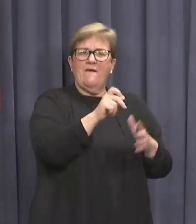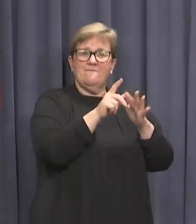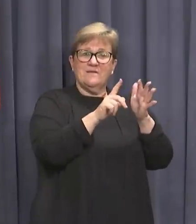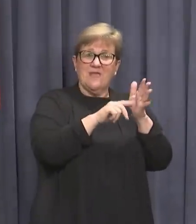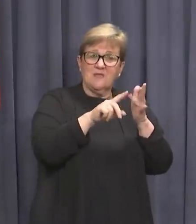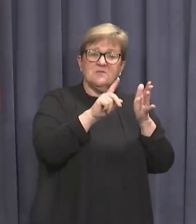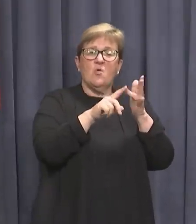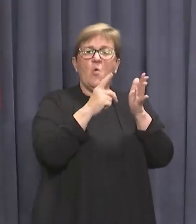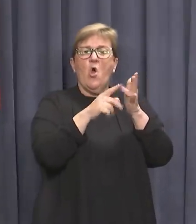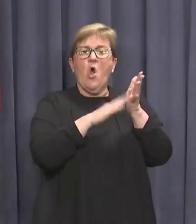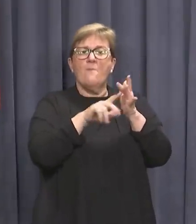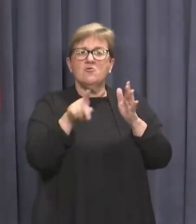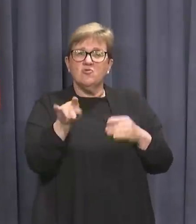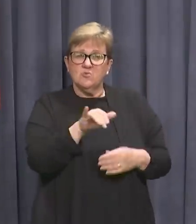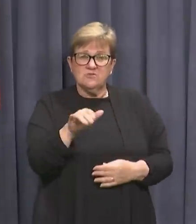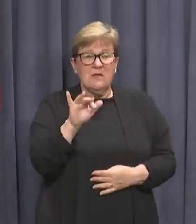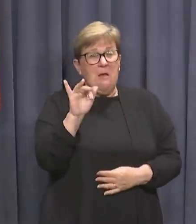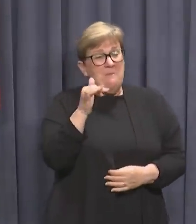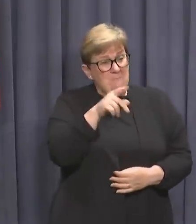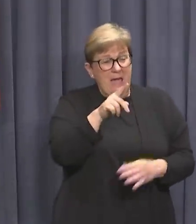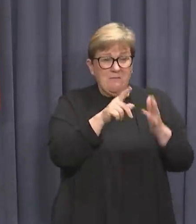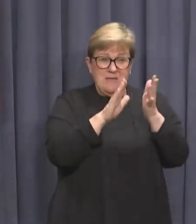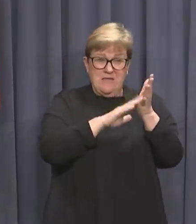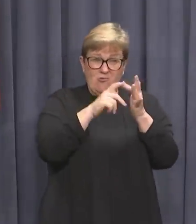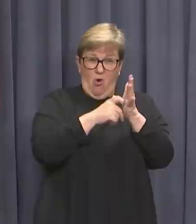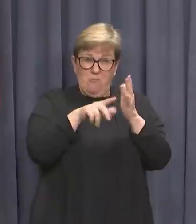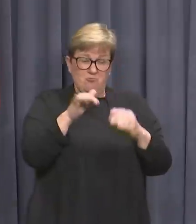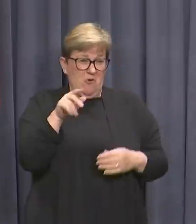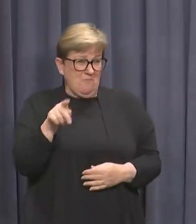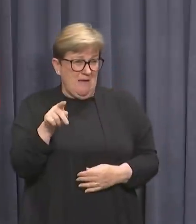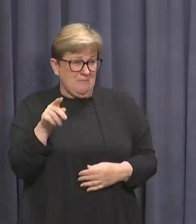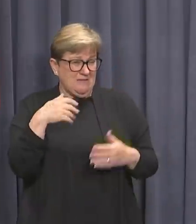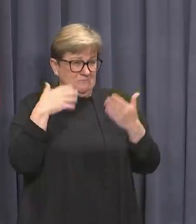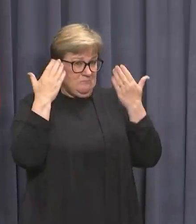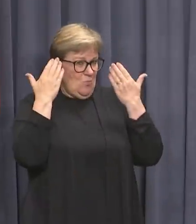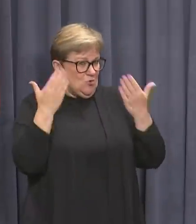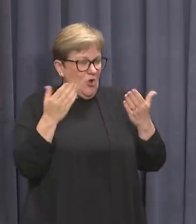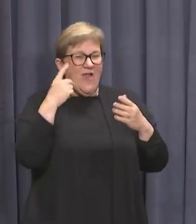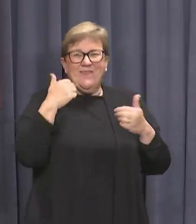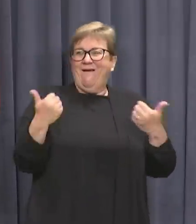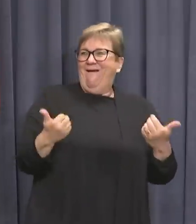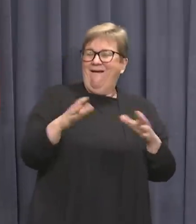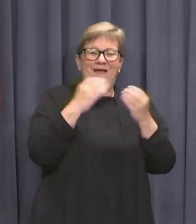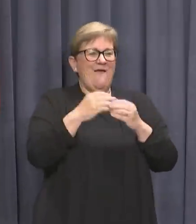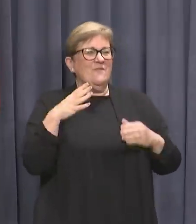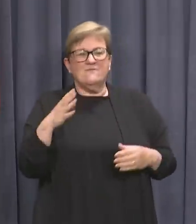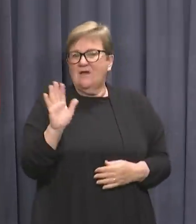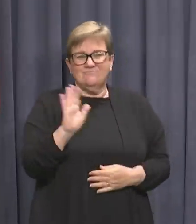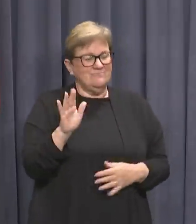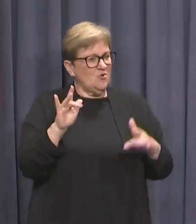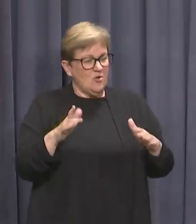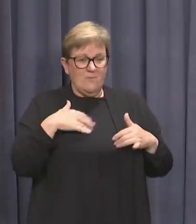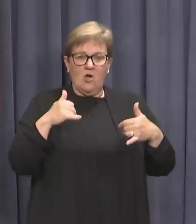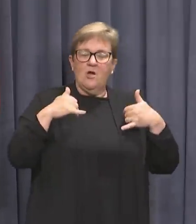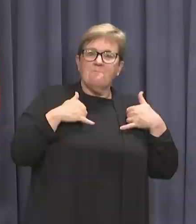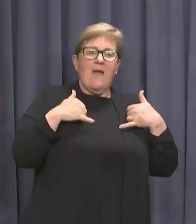We have to expect that this could be the first sign of Omicron in our community. While we are not out of the woods yet, given the challenges of the backpacker